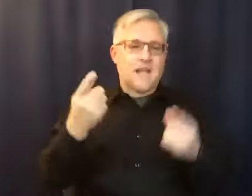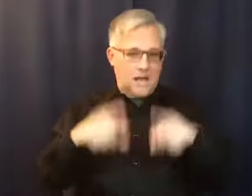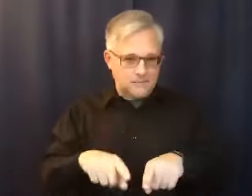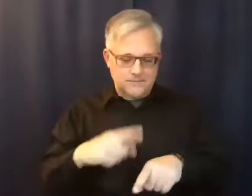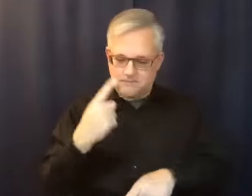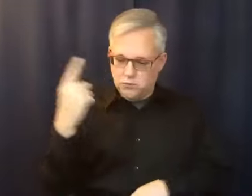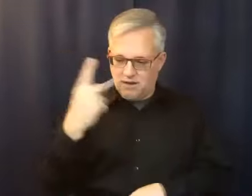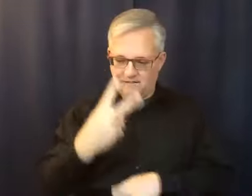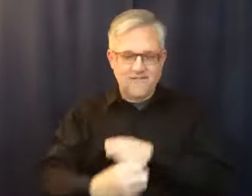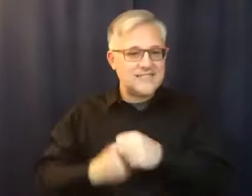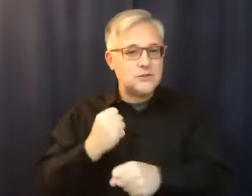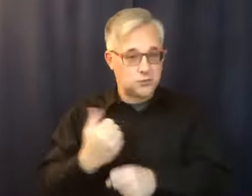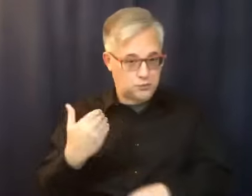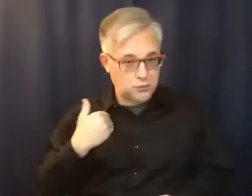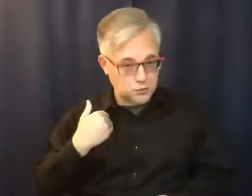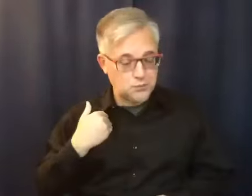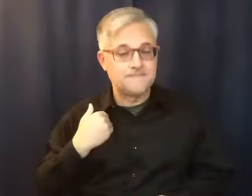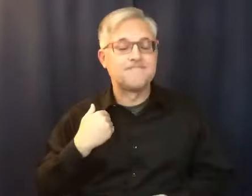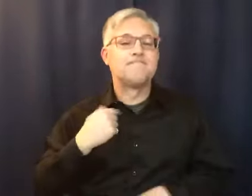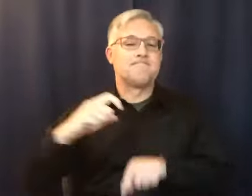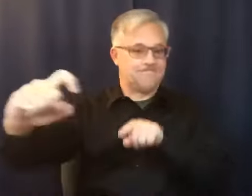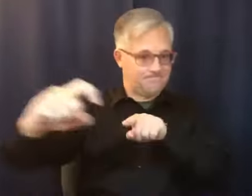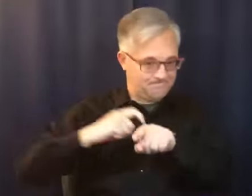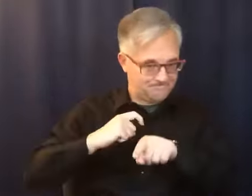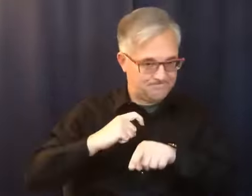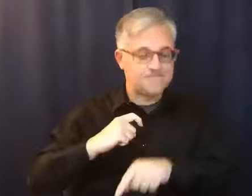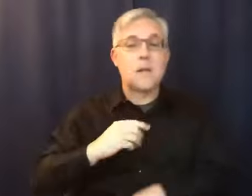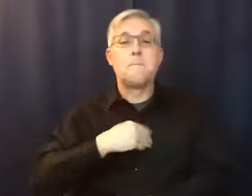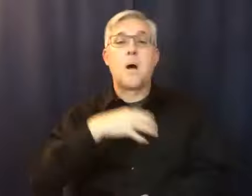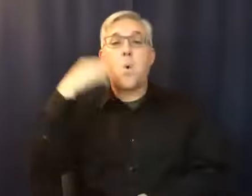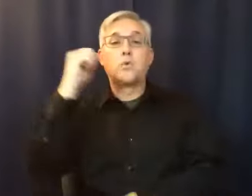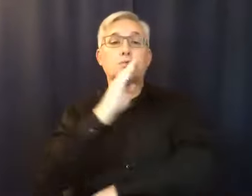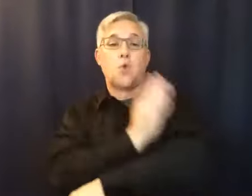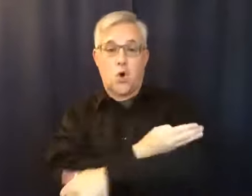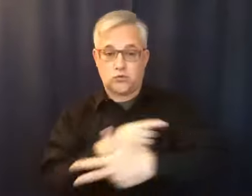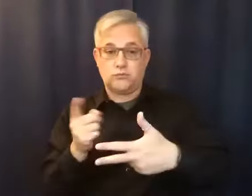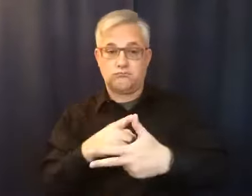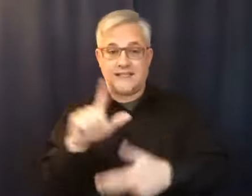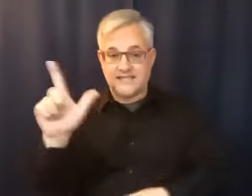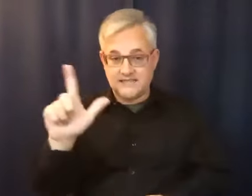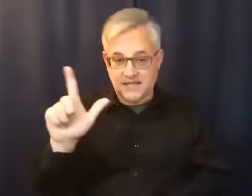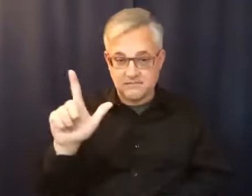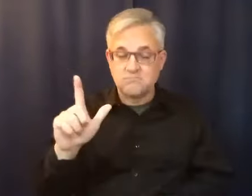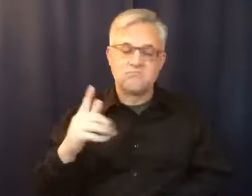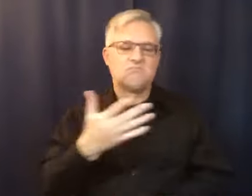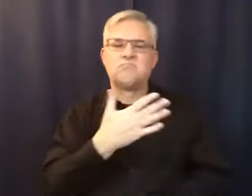ago, and said that my oldest daughter, who was my rock, had had had a brain aneurysm.